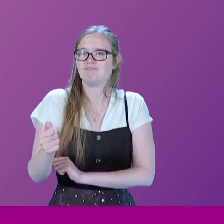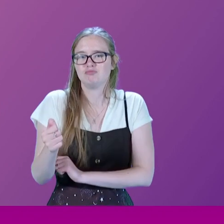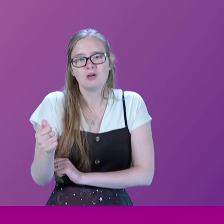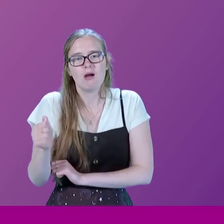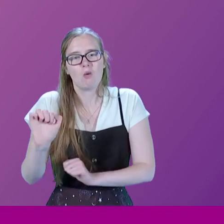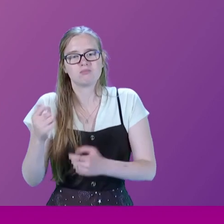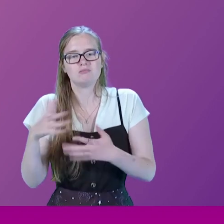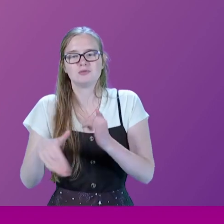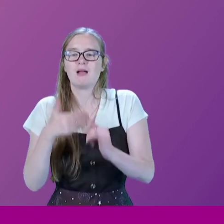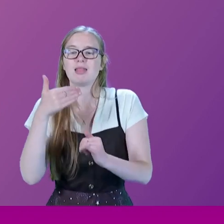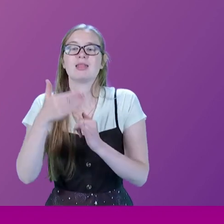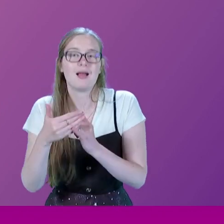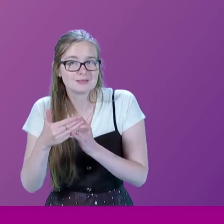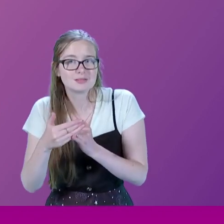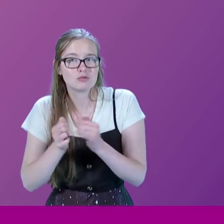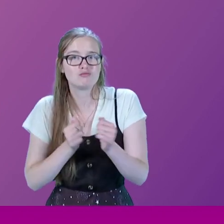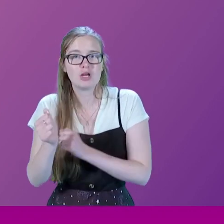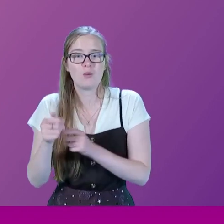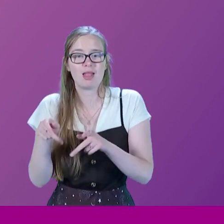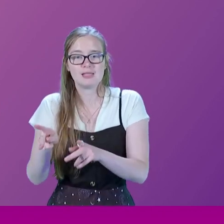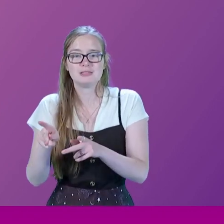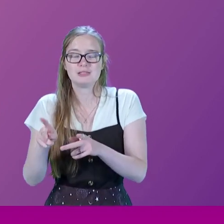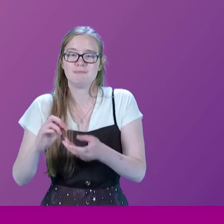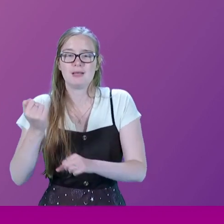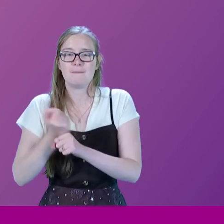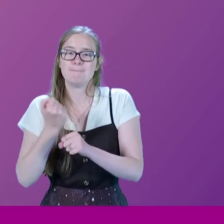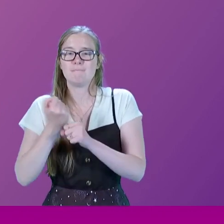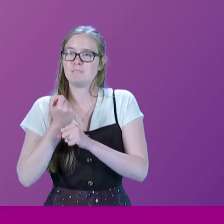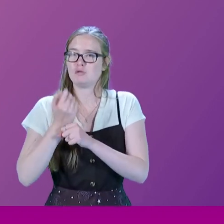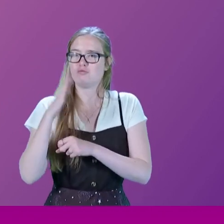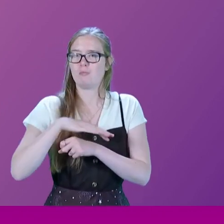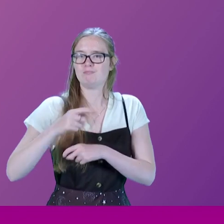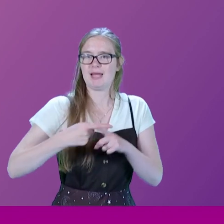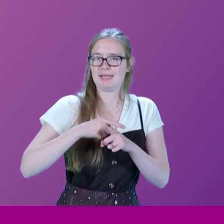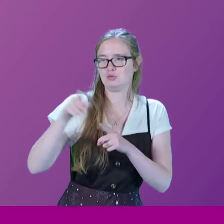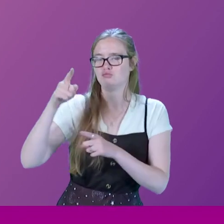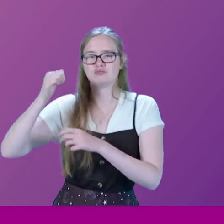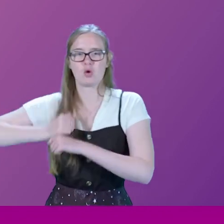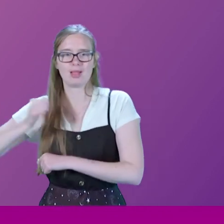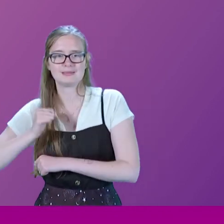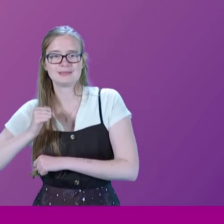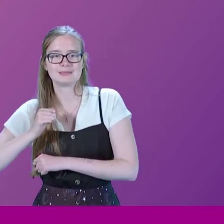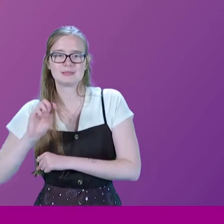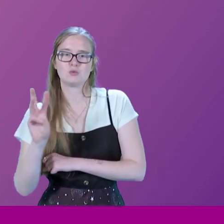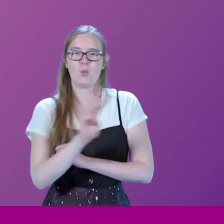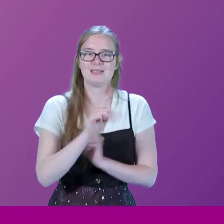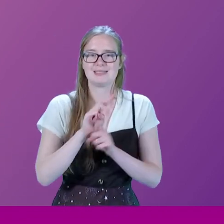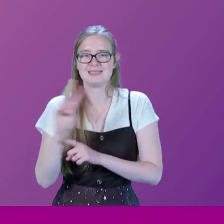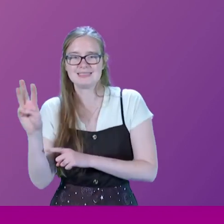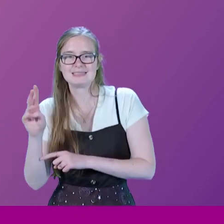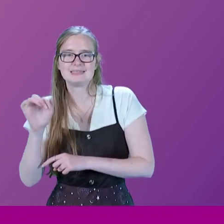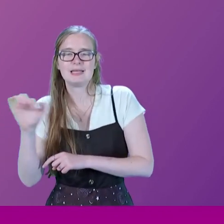the last of the railway lines to be built between England and Scotland. So there was already an east coast main line. was already a west coast main line.